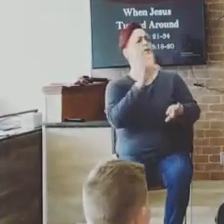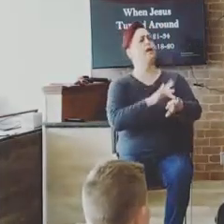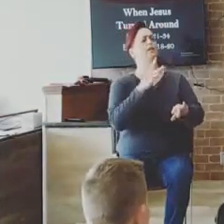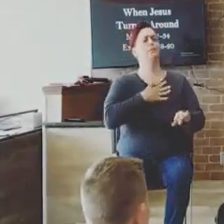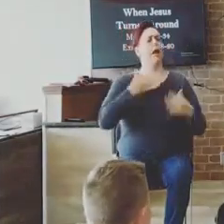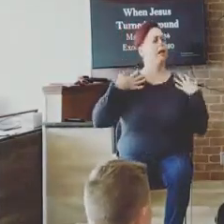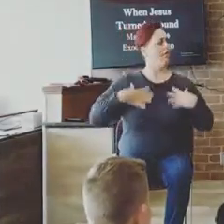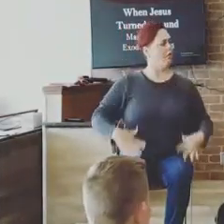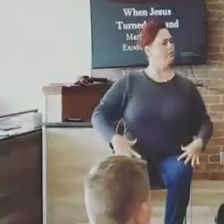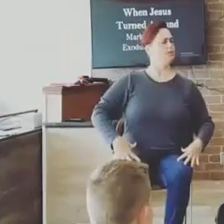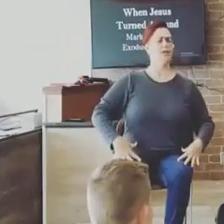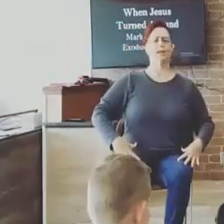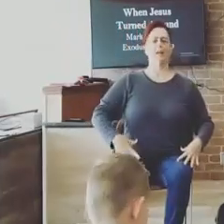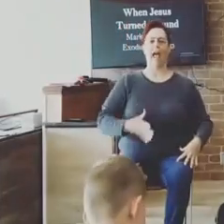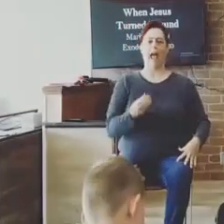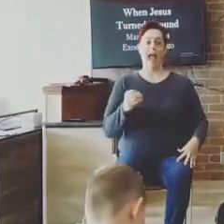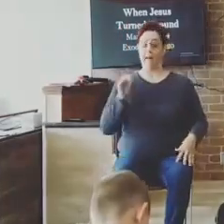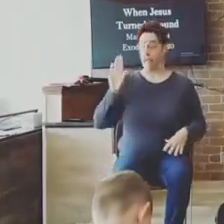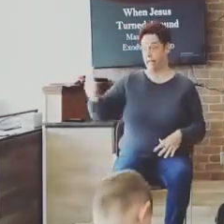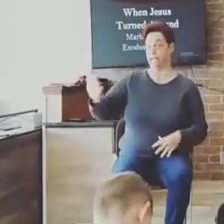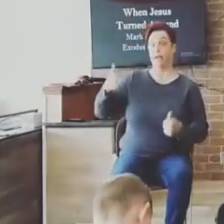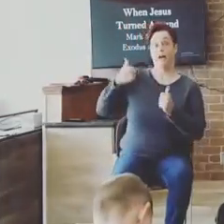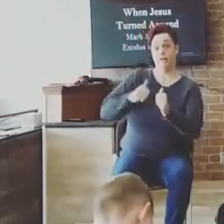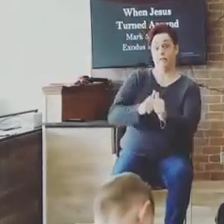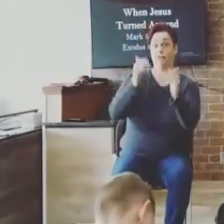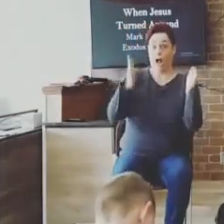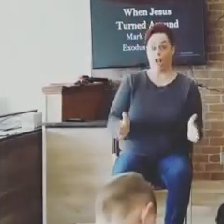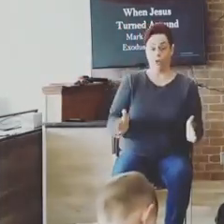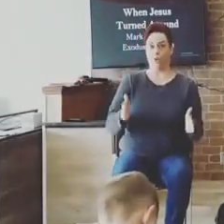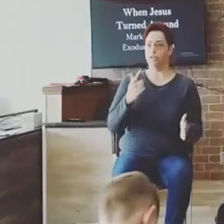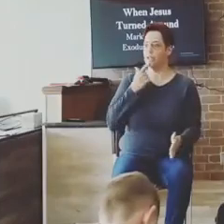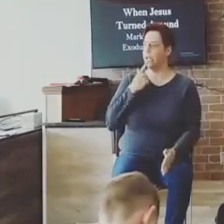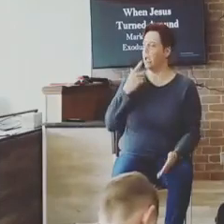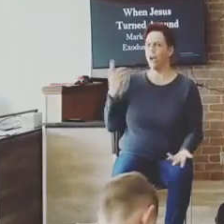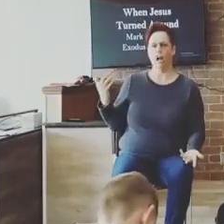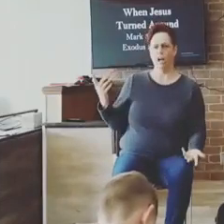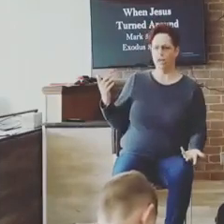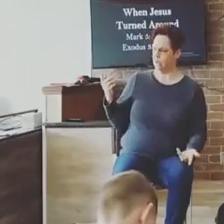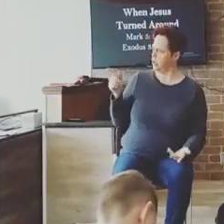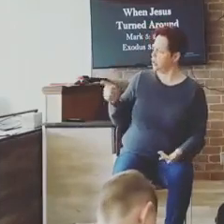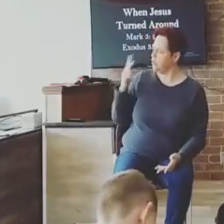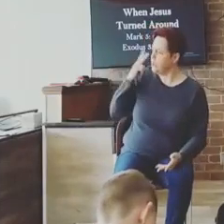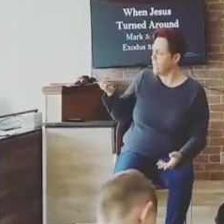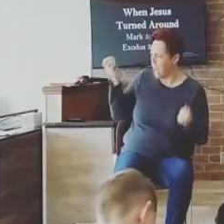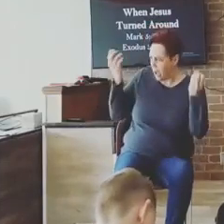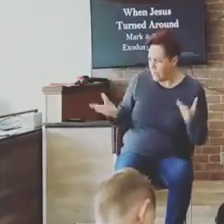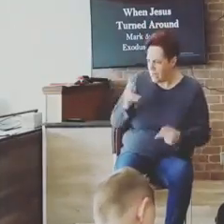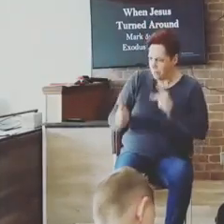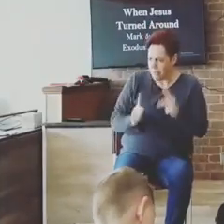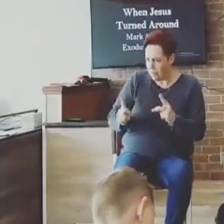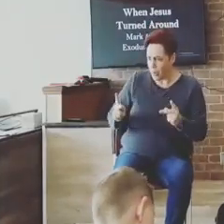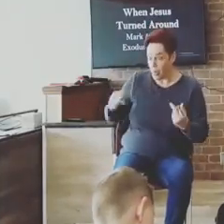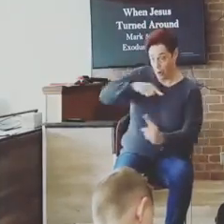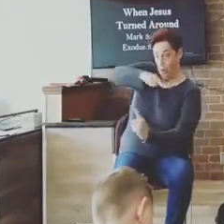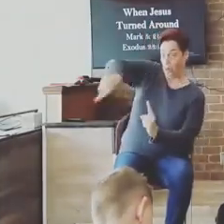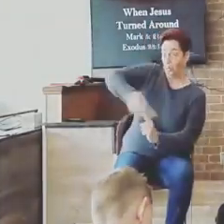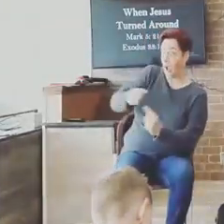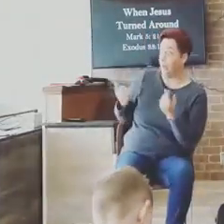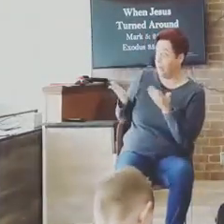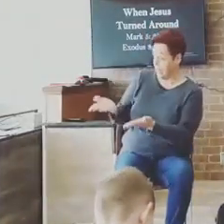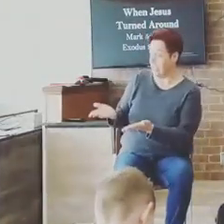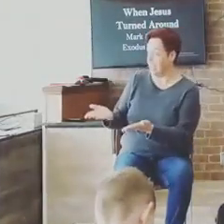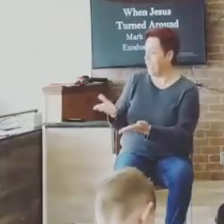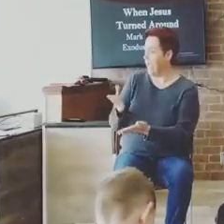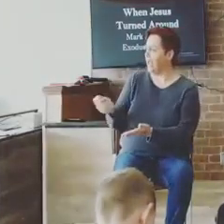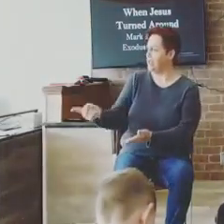And his disciples said unto him, thou seeest the multitude thronging me and sayest thou who touched